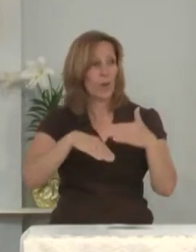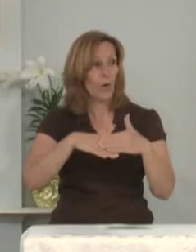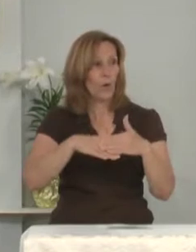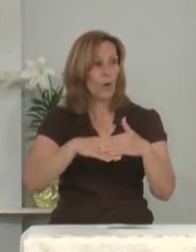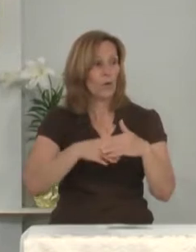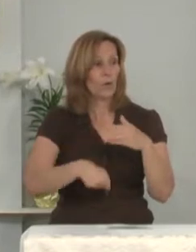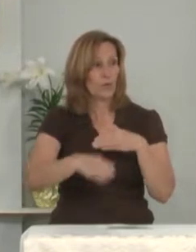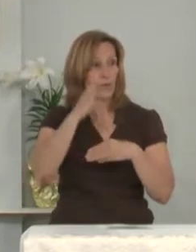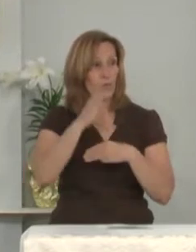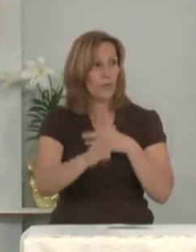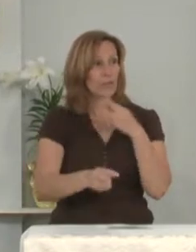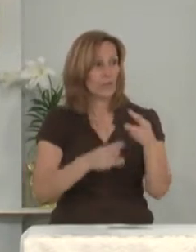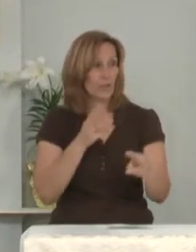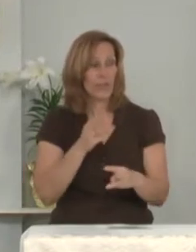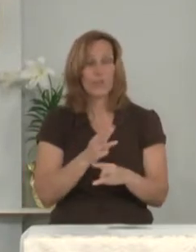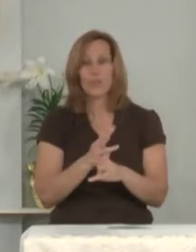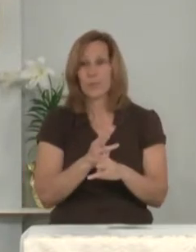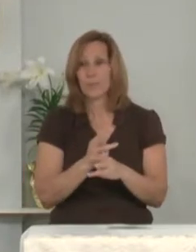God's creation.